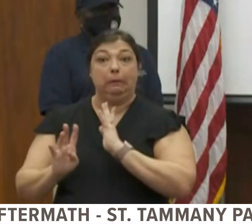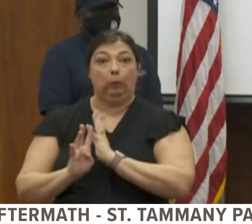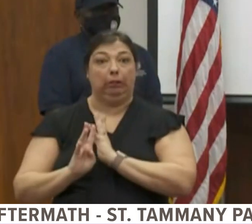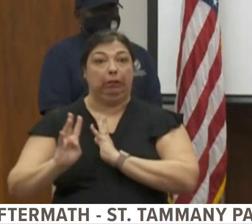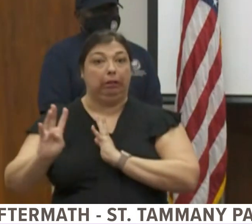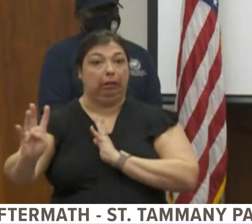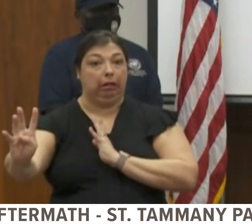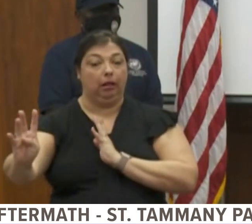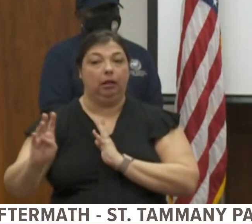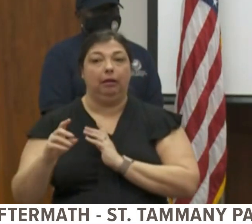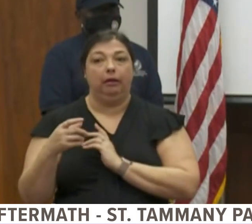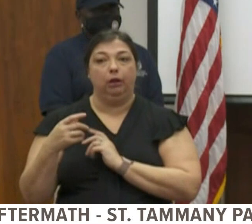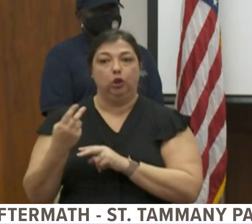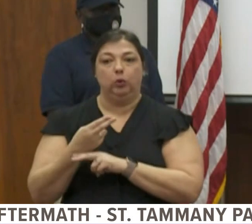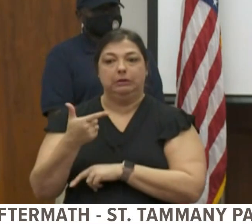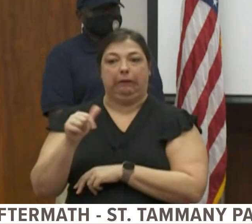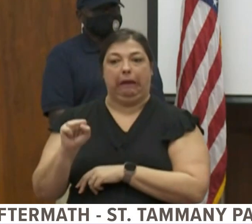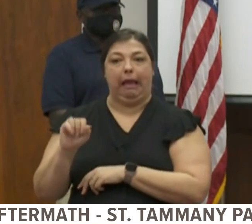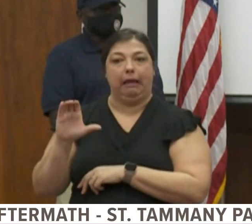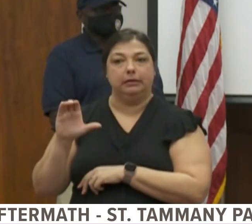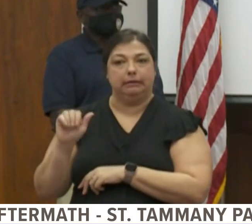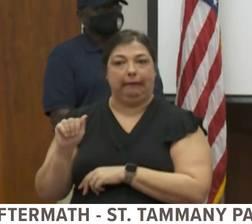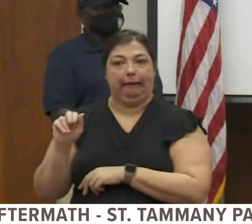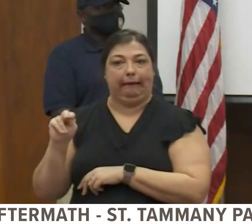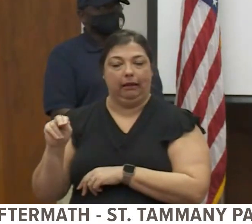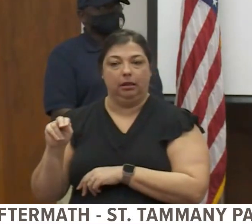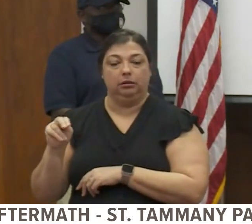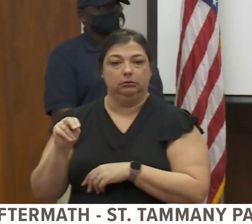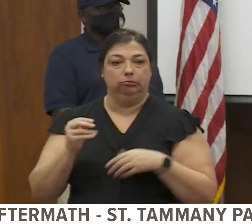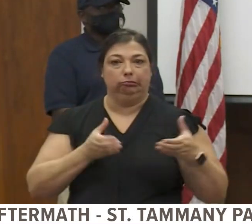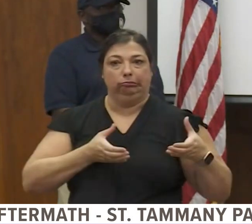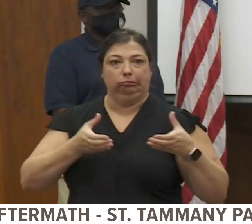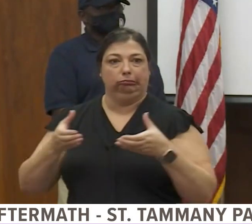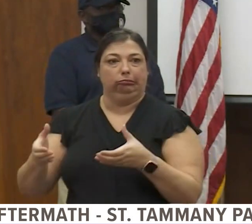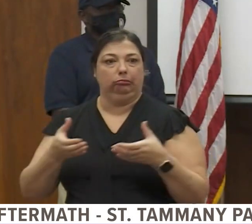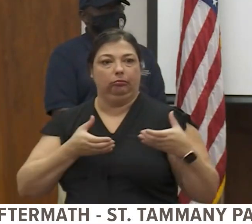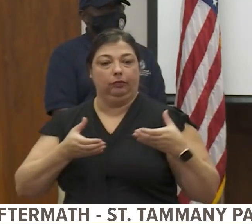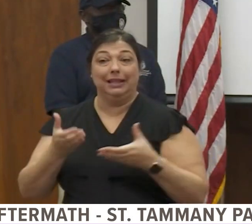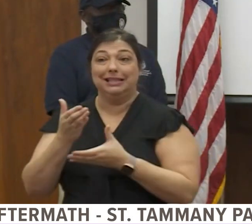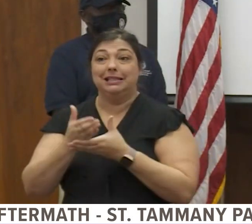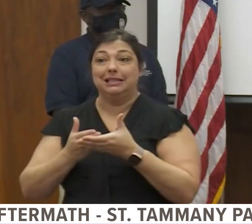lines carrying gas cans. Some service stations were only offering